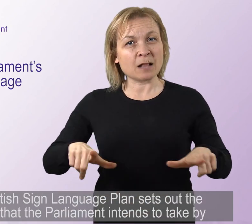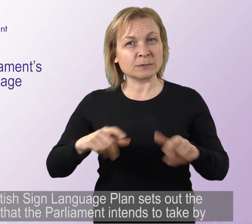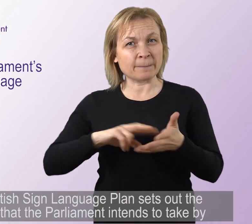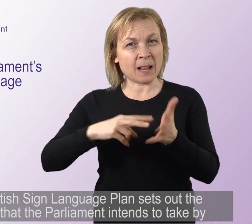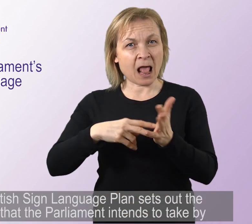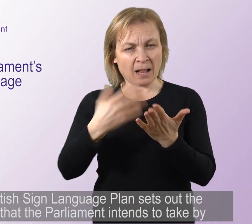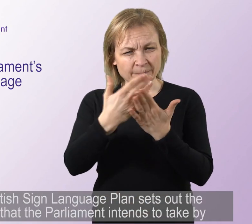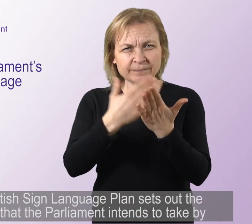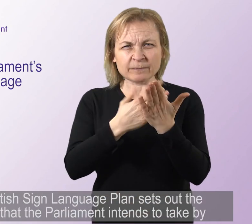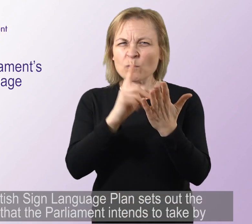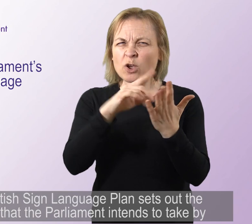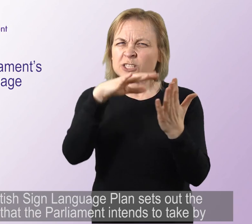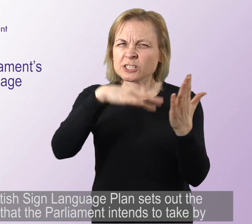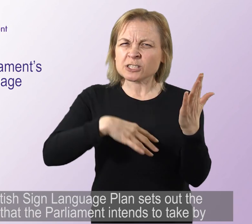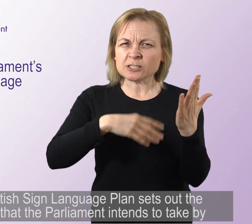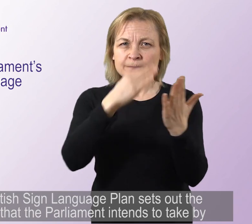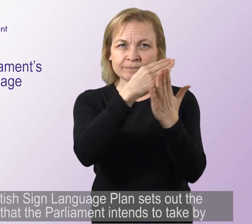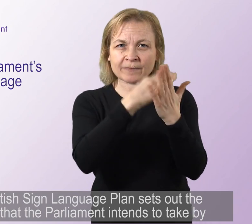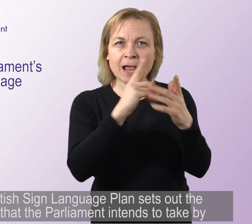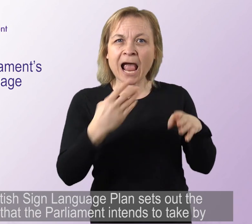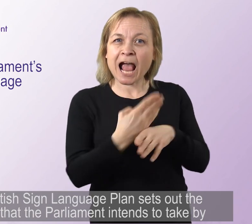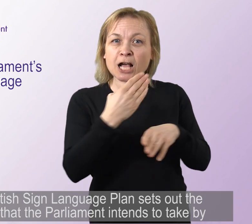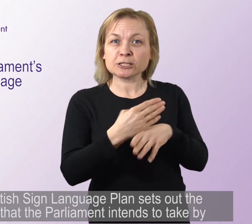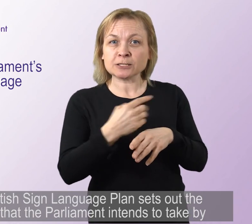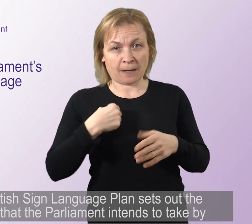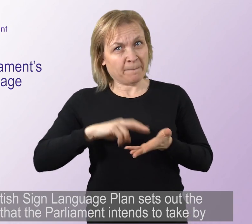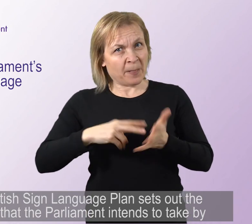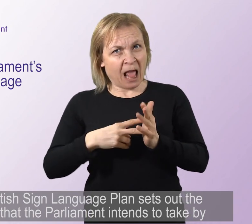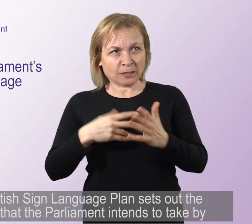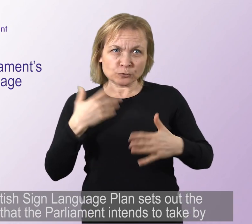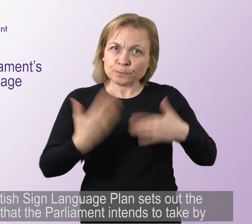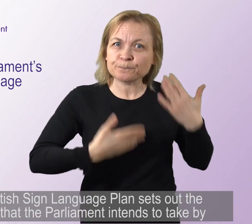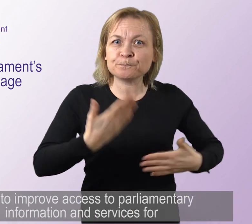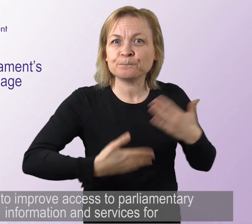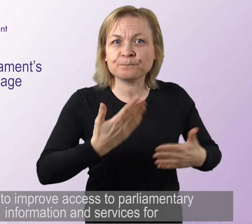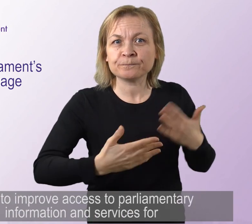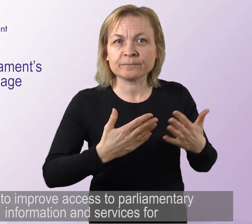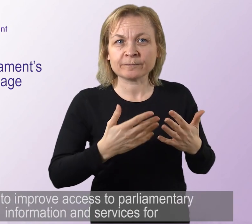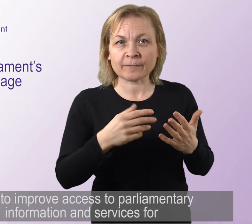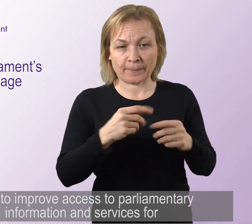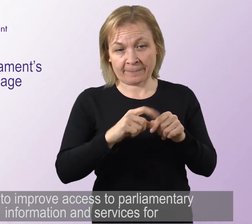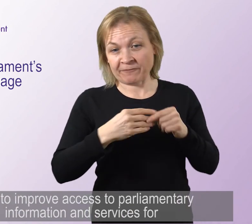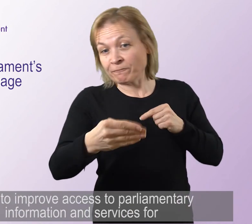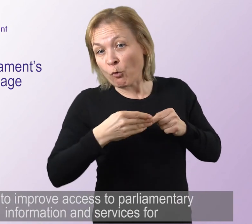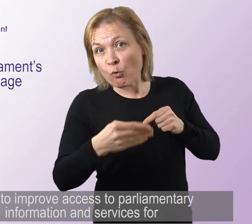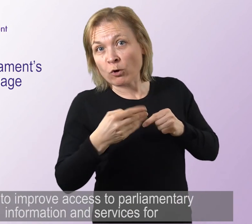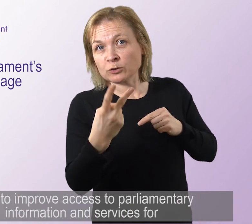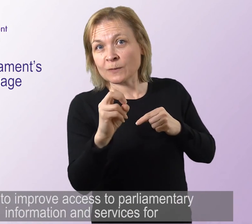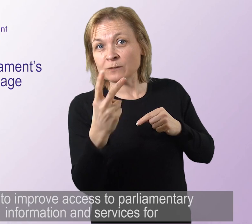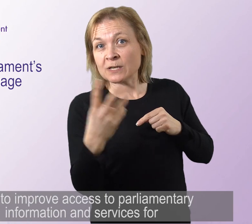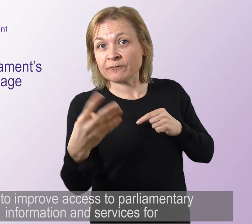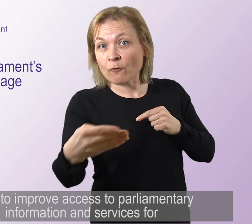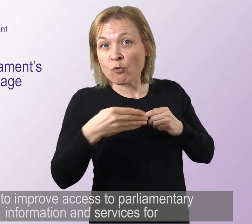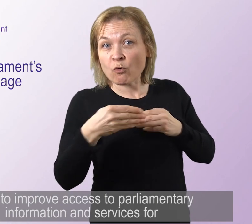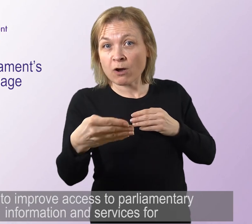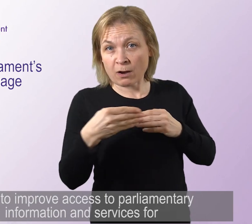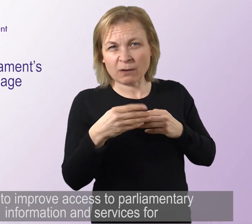our British Sign Language Plan Our sets out the actions that the parliament intends to take by 2024 to